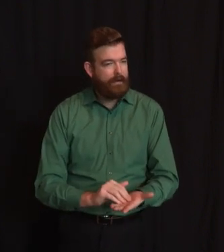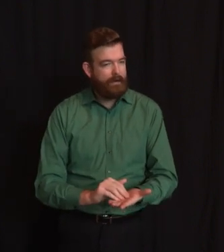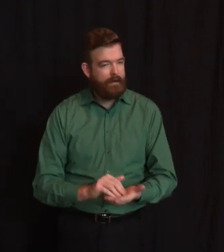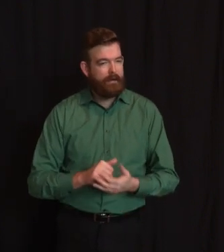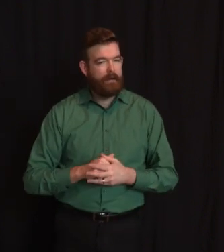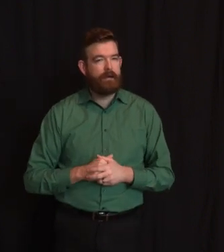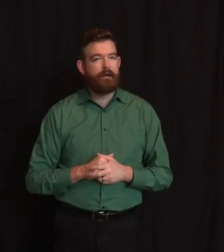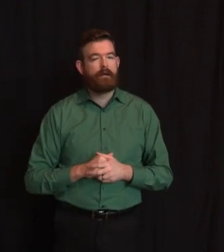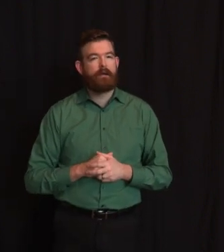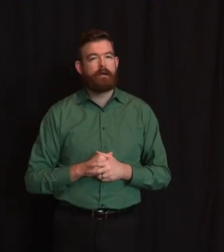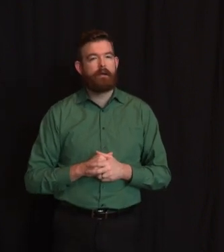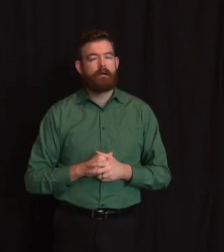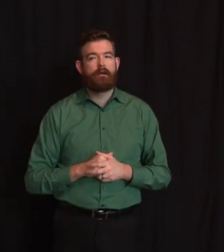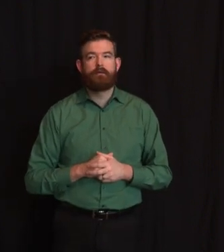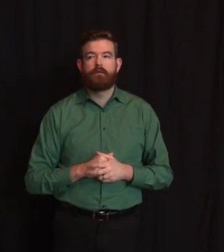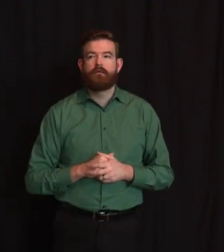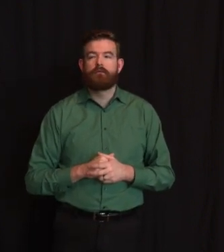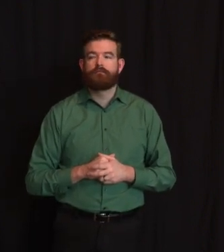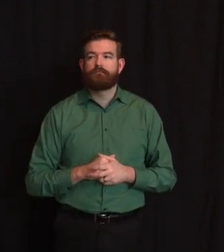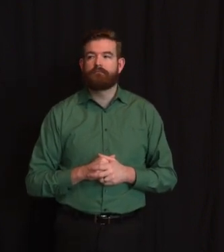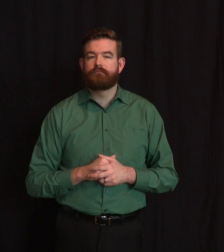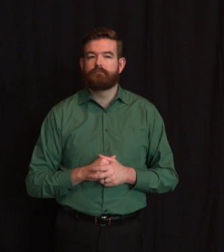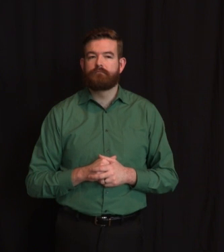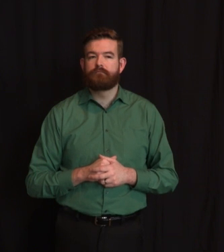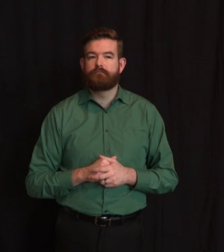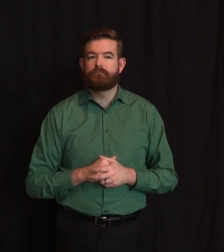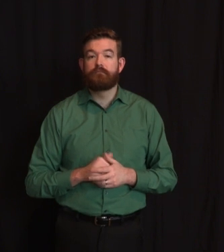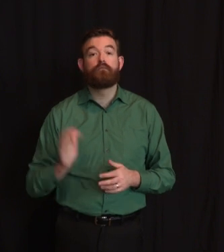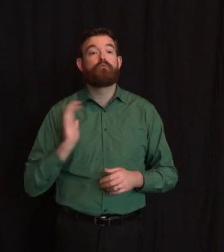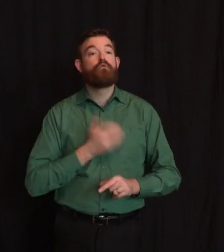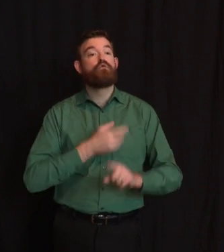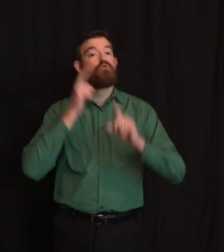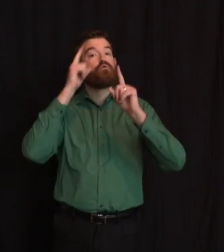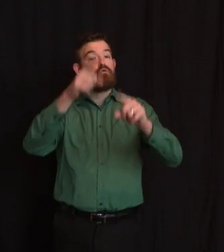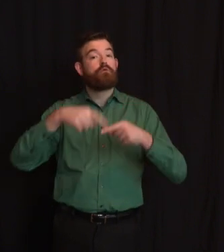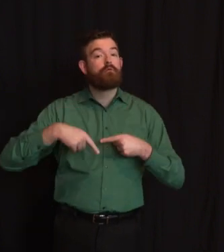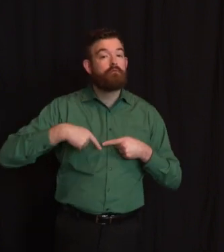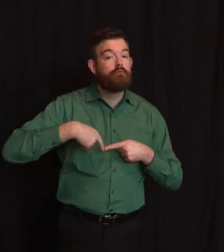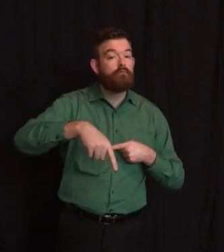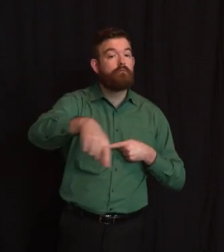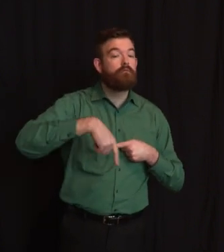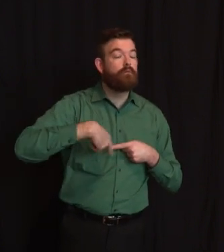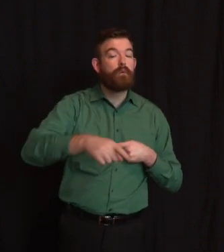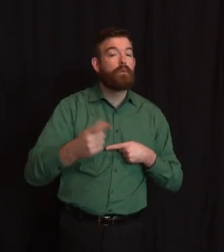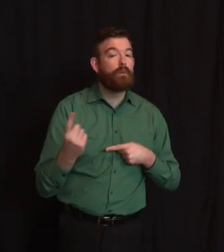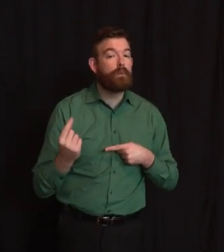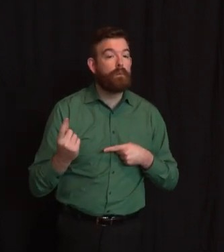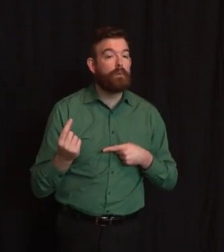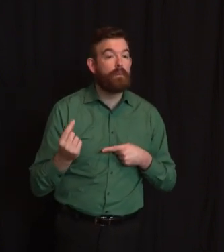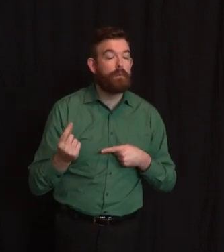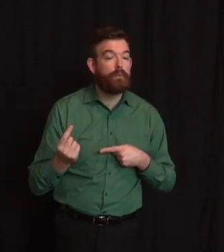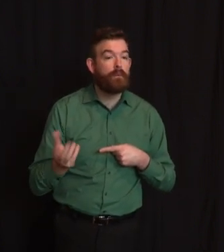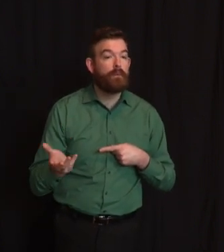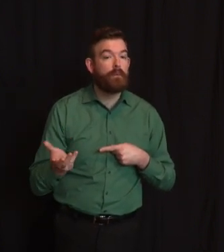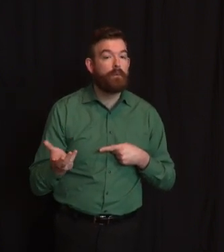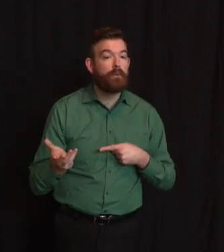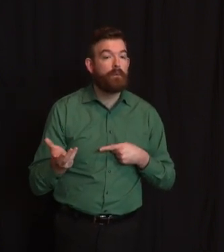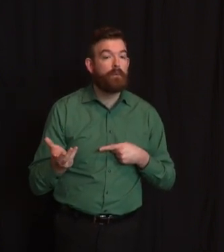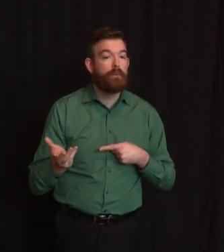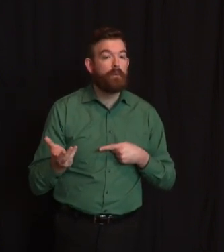going to need. Now, there's a lot of promise with a lot of developments. Judy, you and Christina have forgotten more about this than I'll ever know. The Rutgers saliva test is